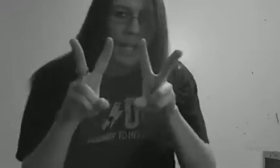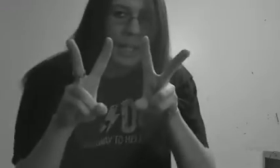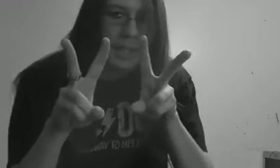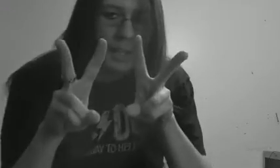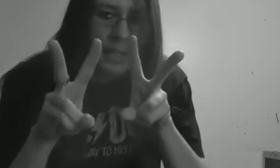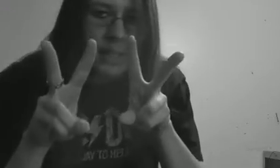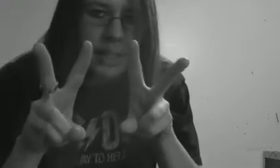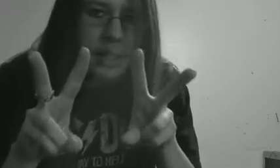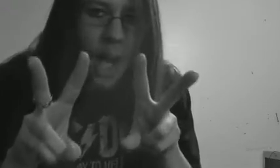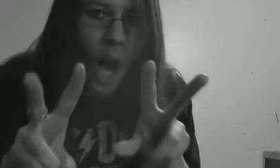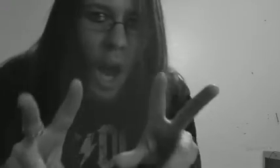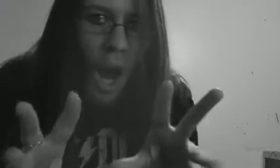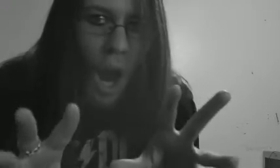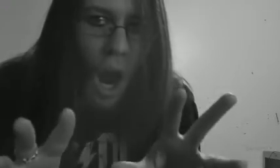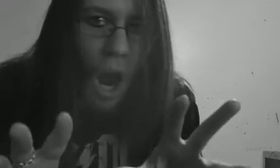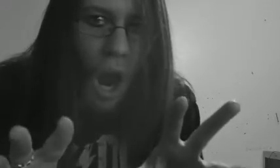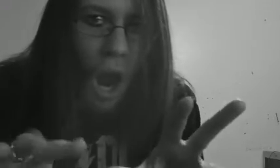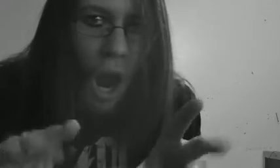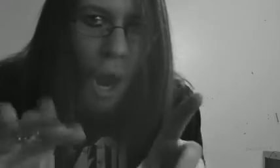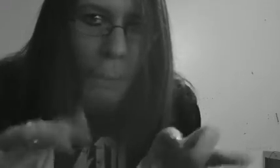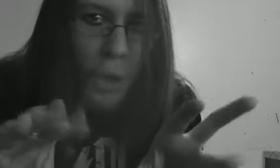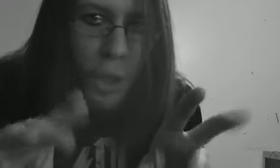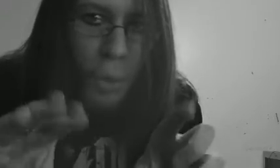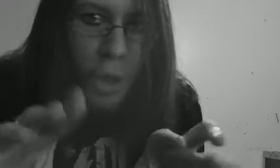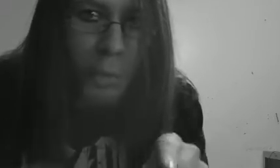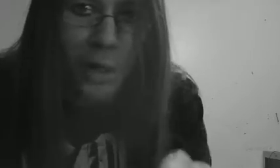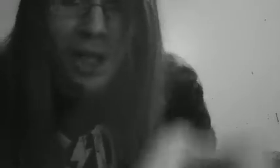guys. Ah, boogity, woogity, woogity.